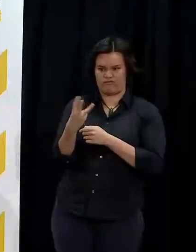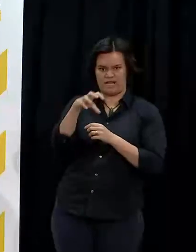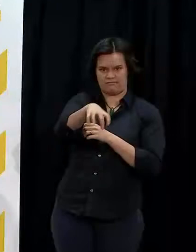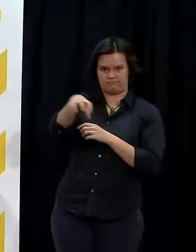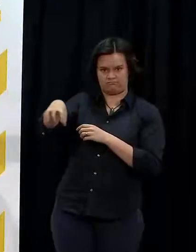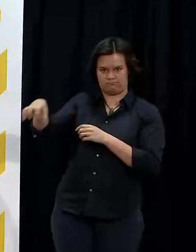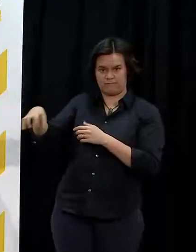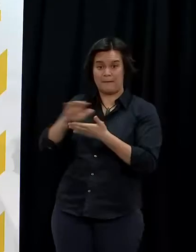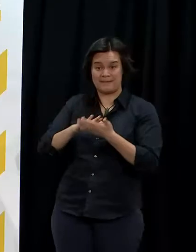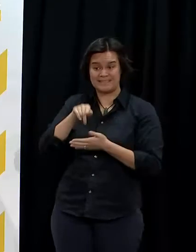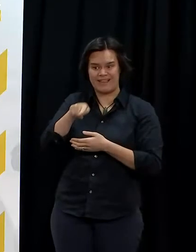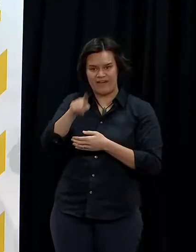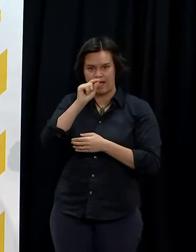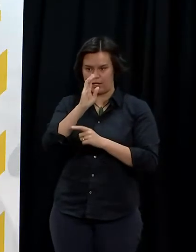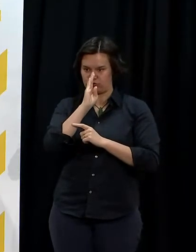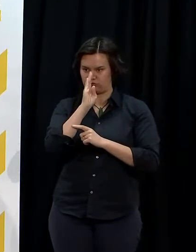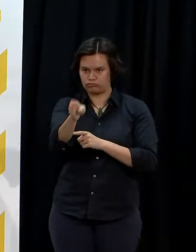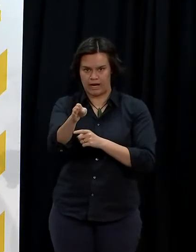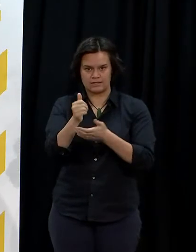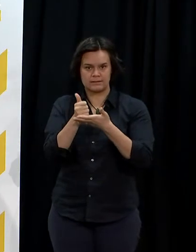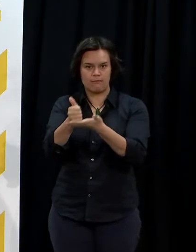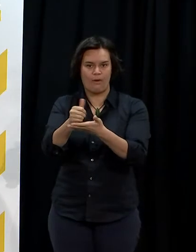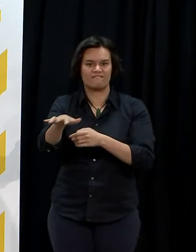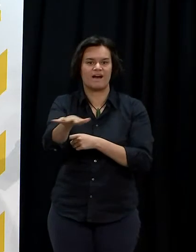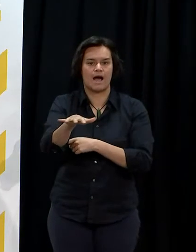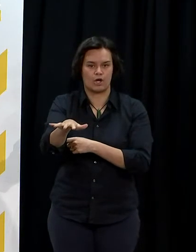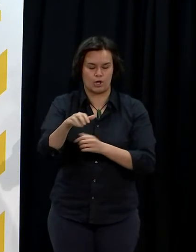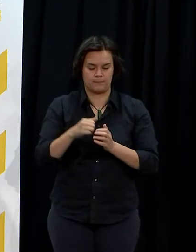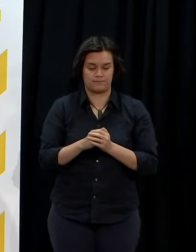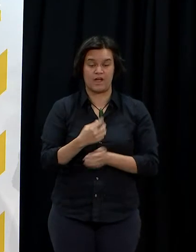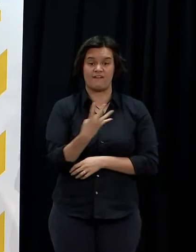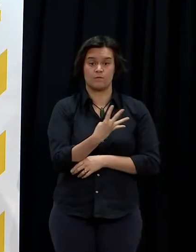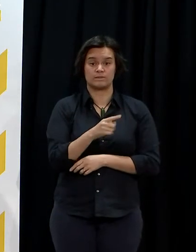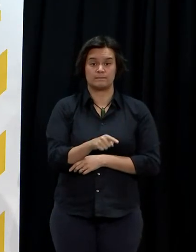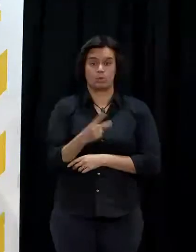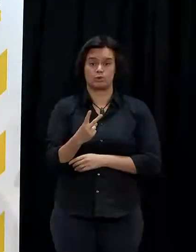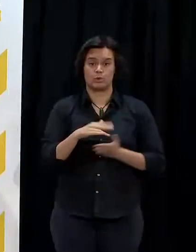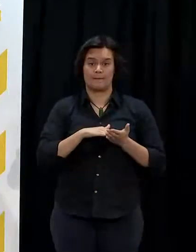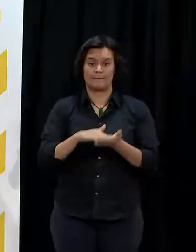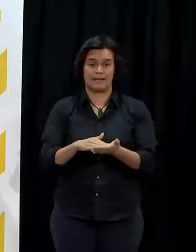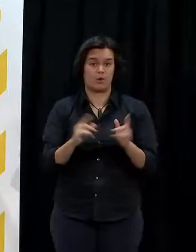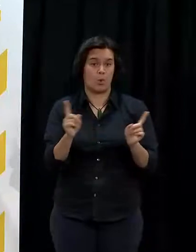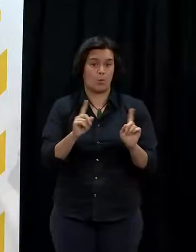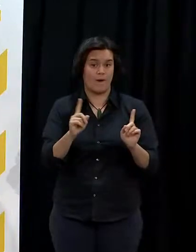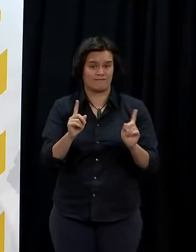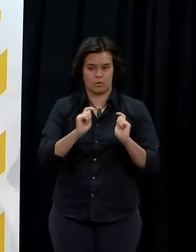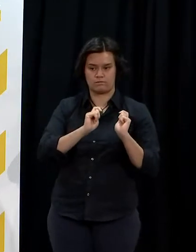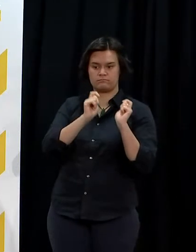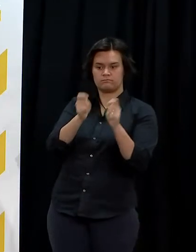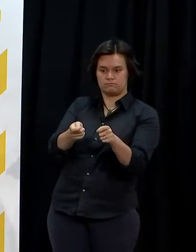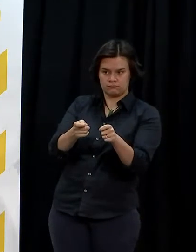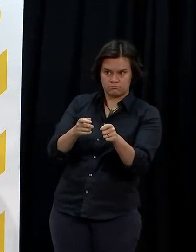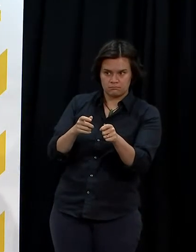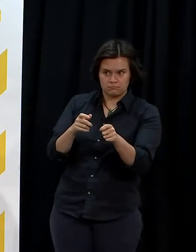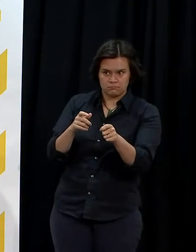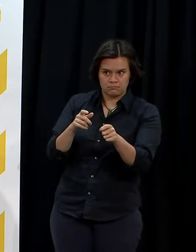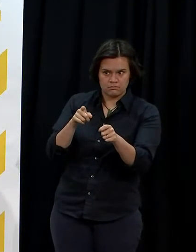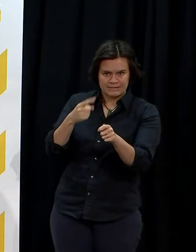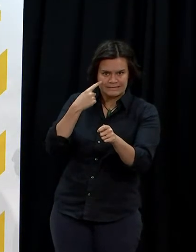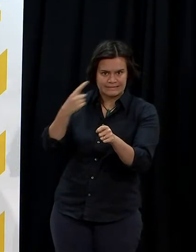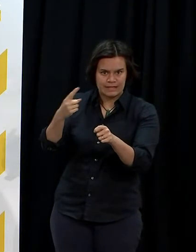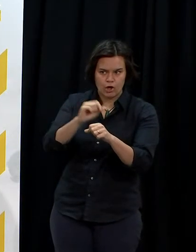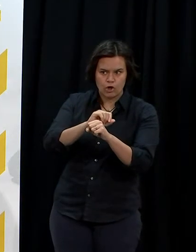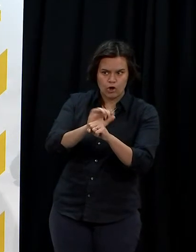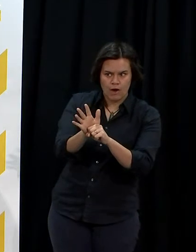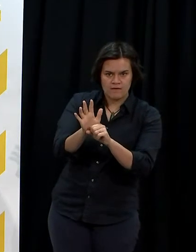direct and integrated support to whānau. A further $14.2 million will be allocated based on need as information on the impact of